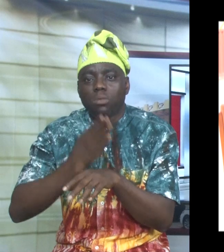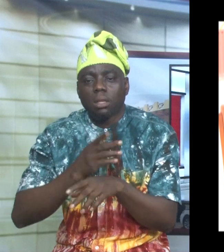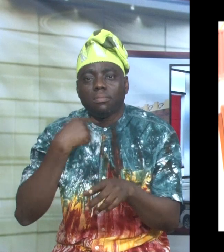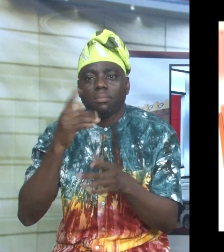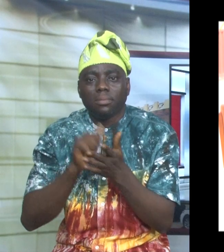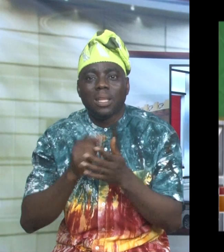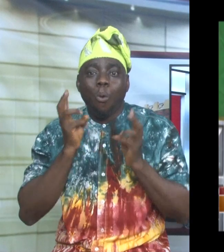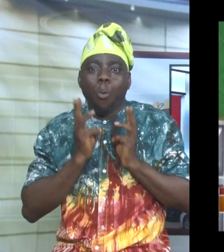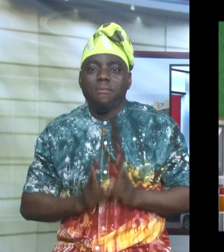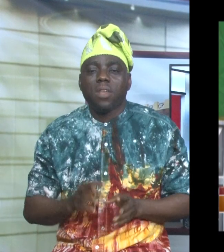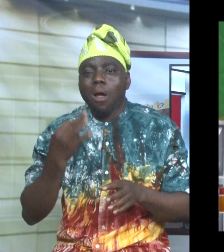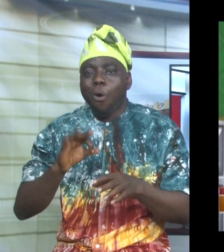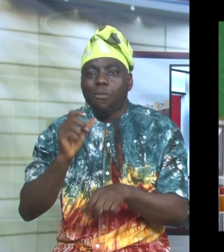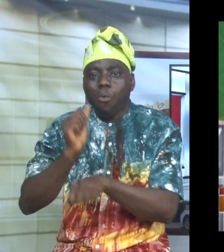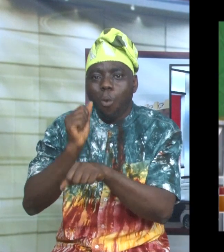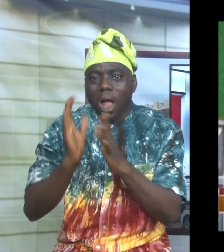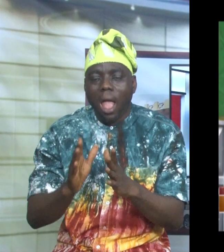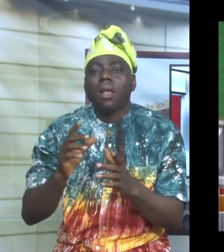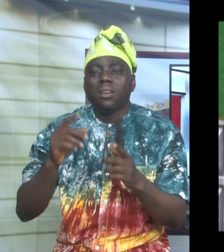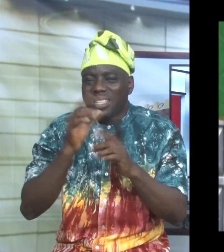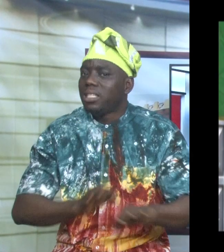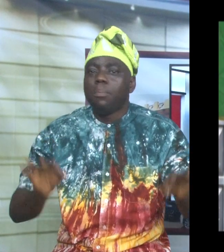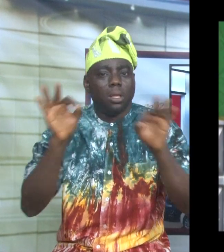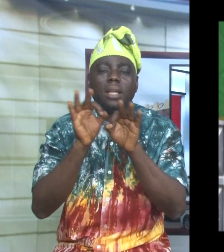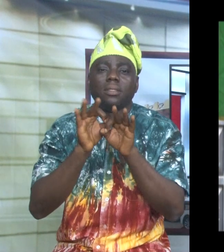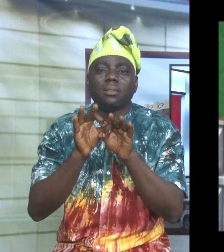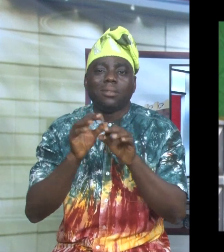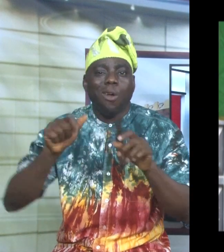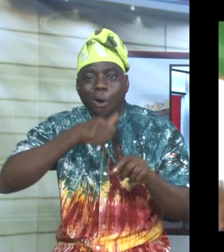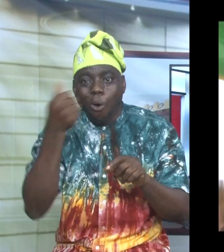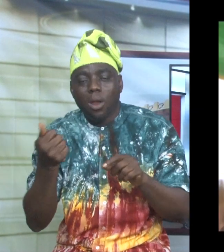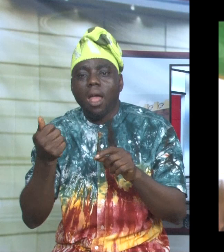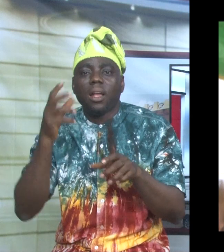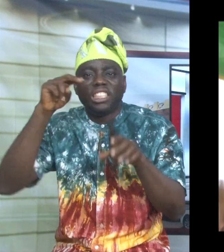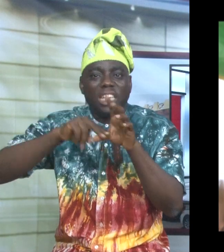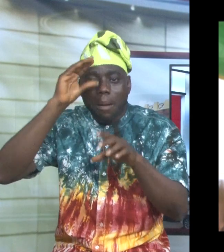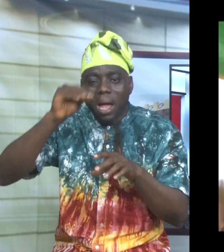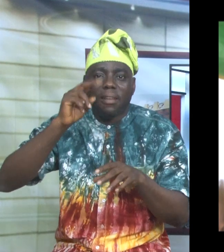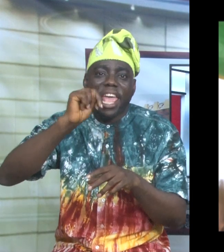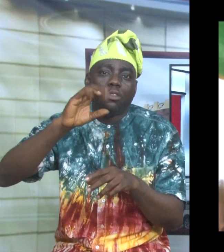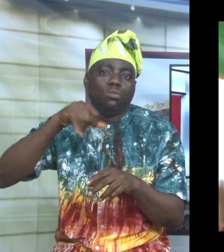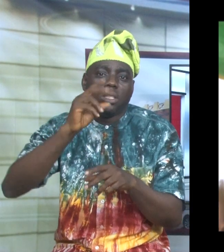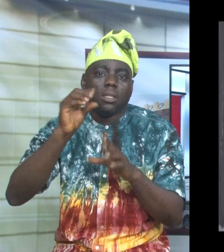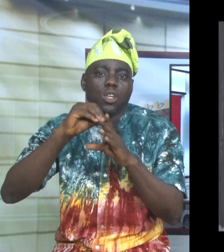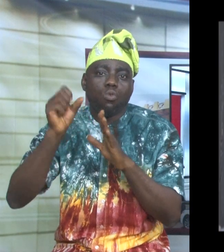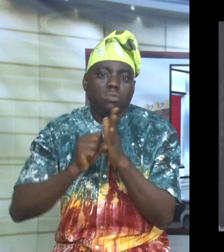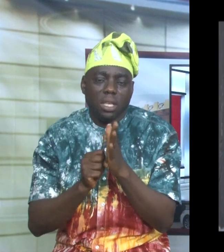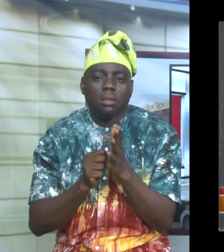staffers is a priority. Other stakeholders, including the chairman of NUJ in the state, want journalists